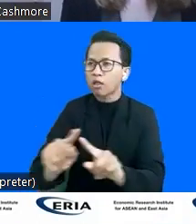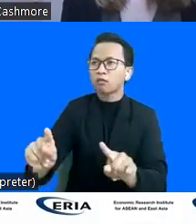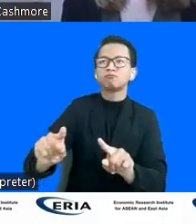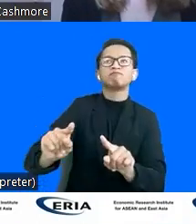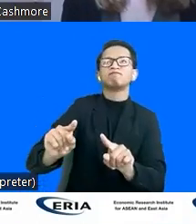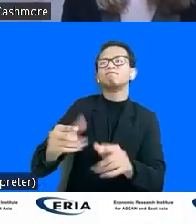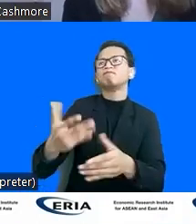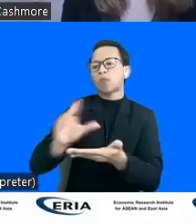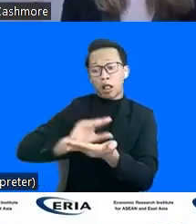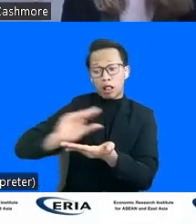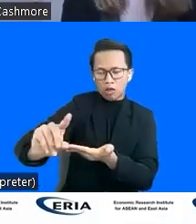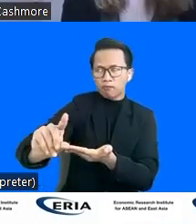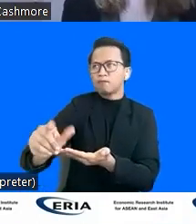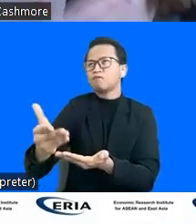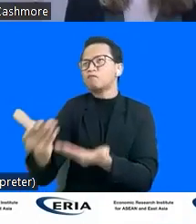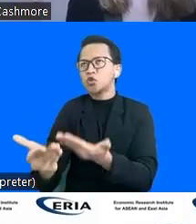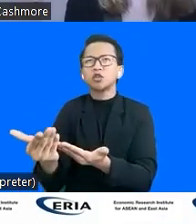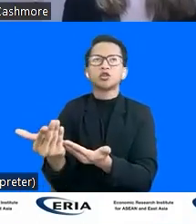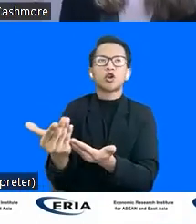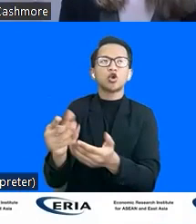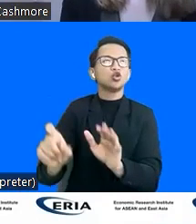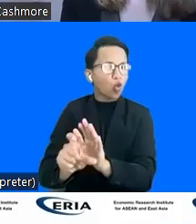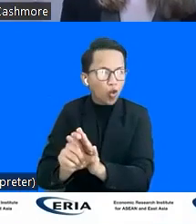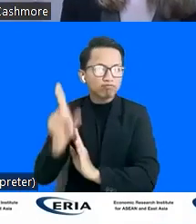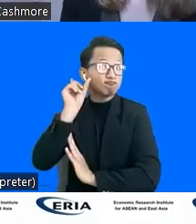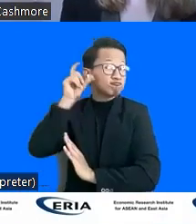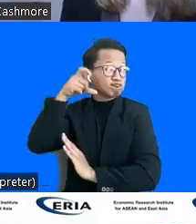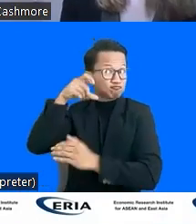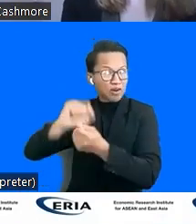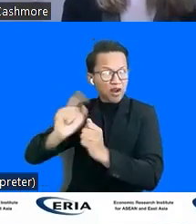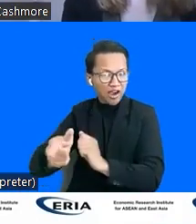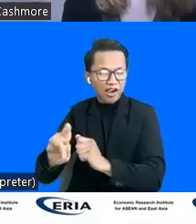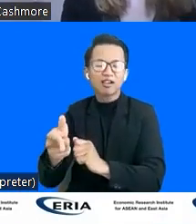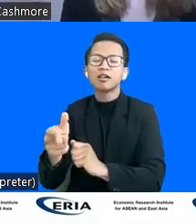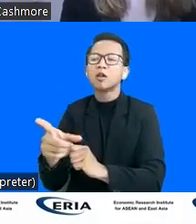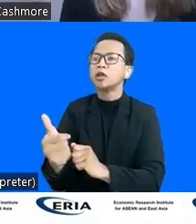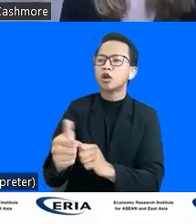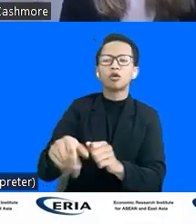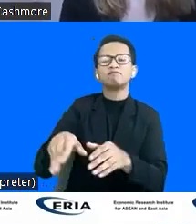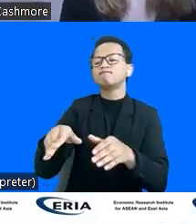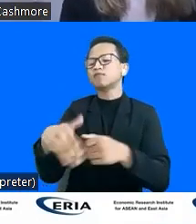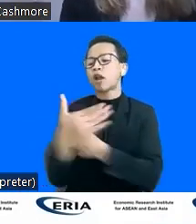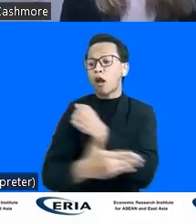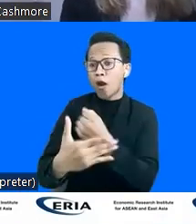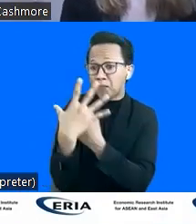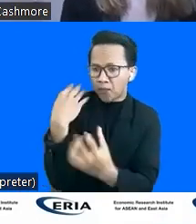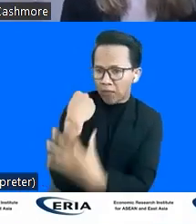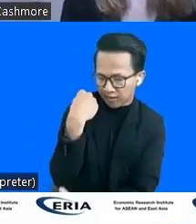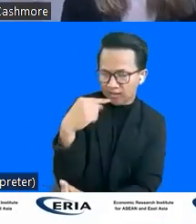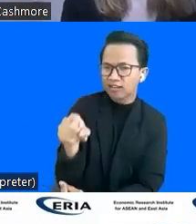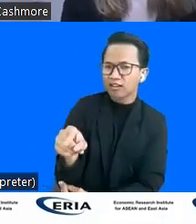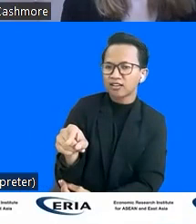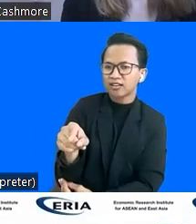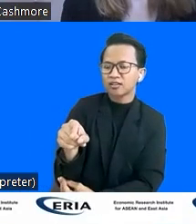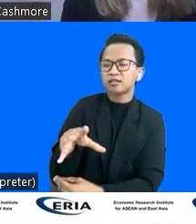out affordable hearing aids in in low income countries. But but really, it's focusing on on getting